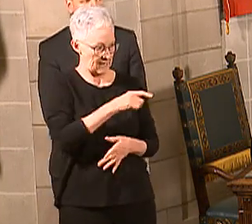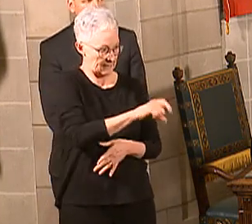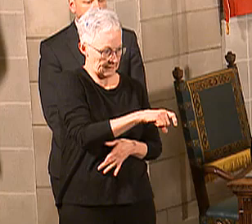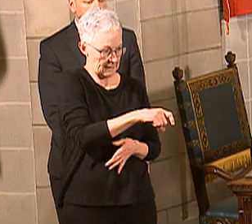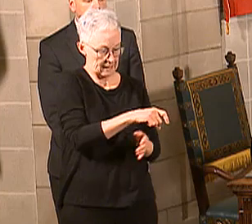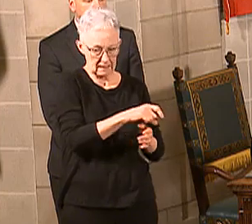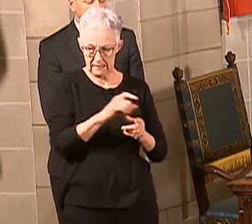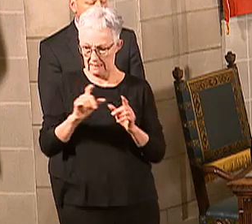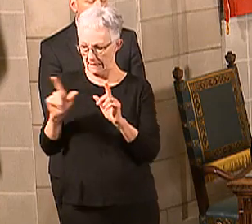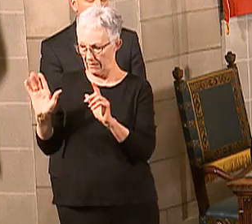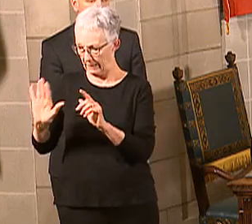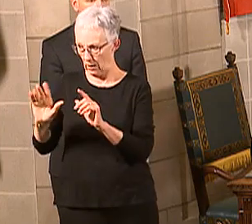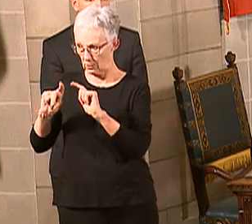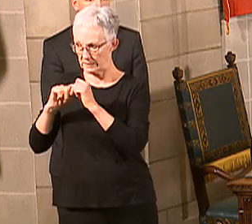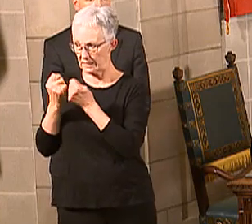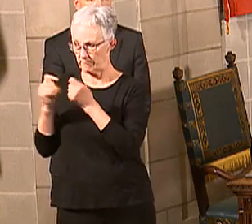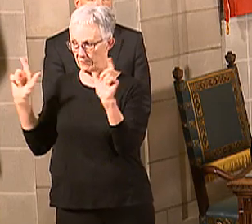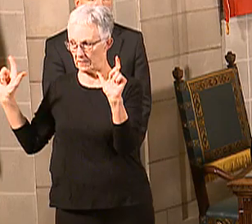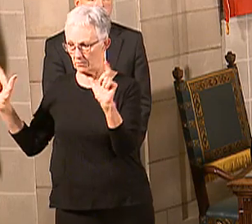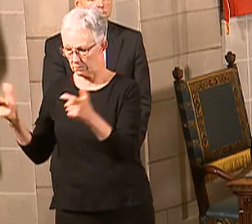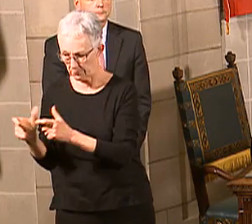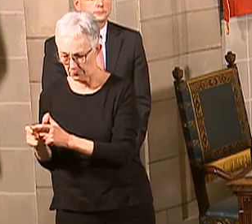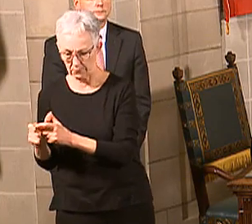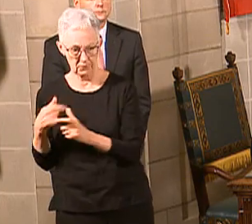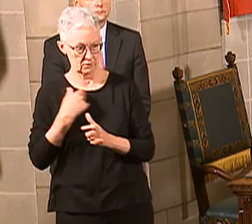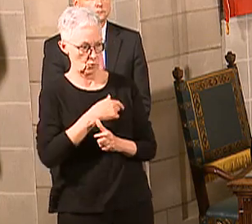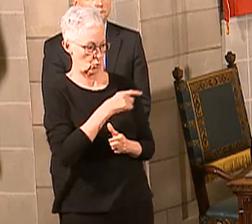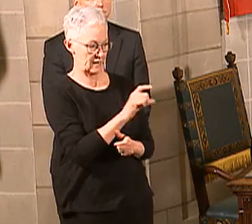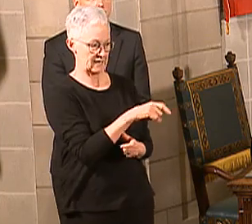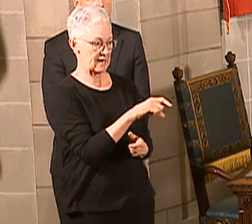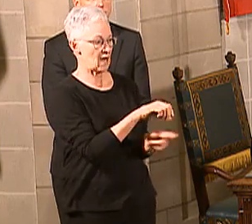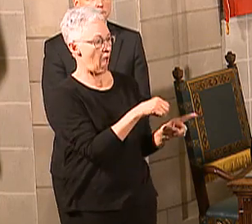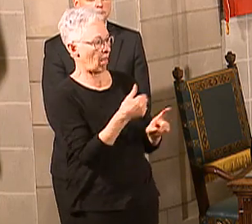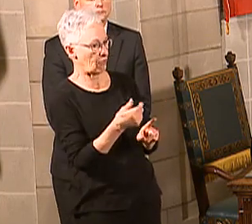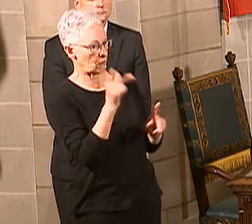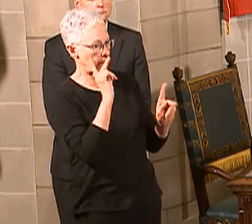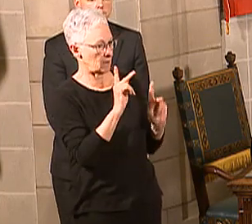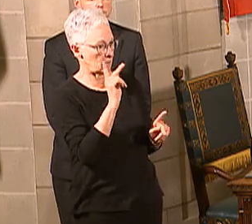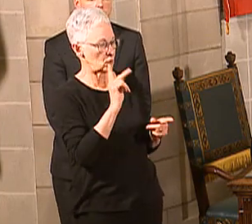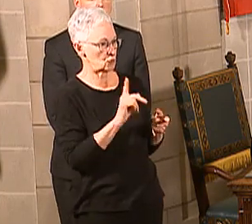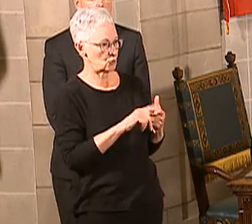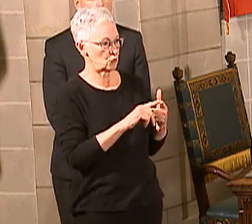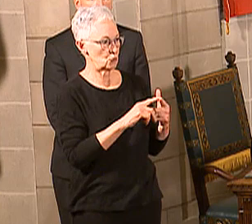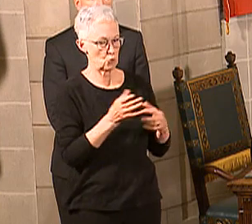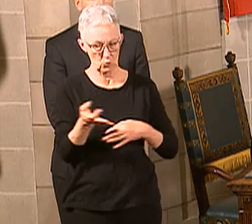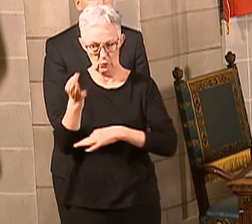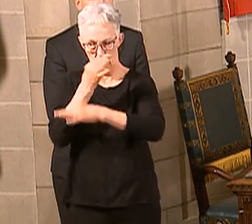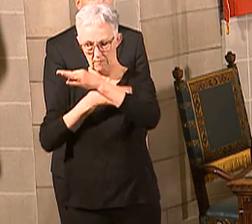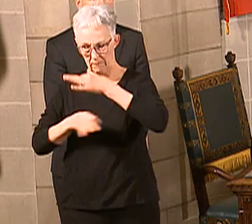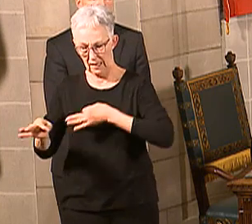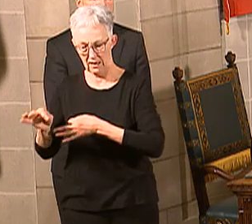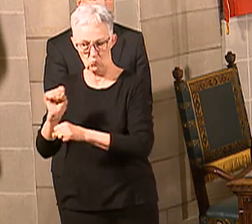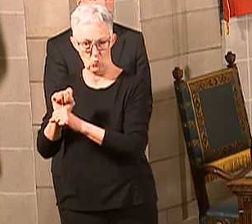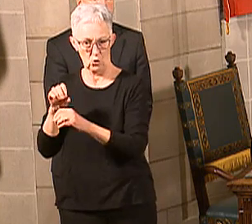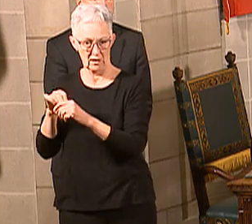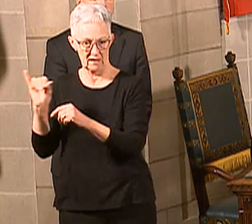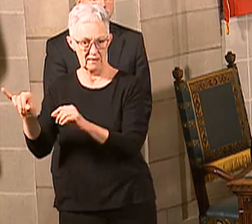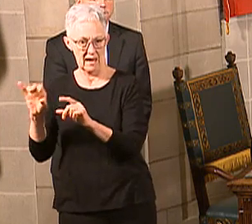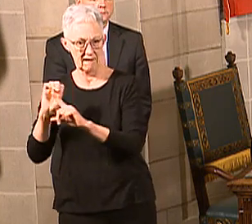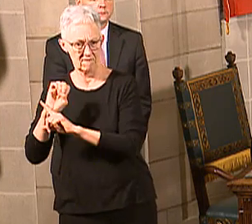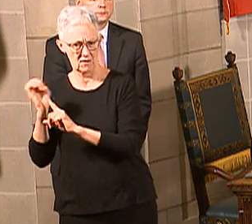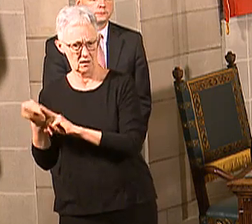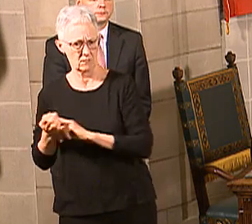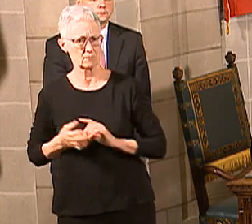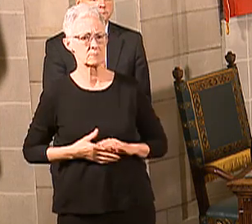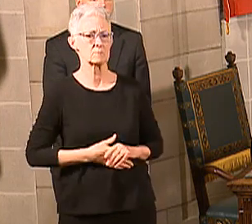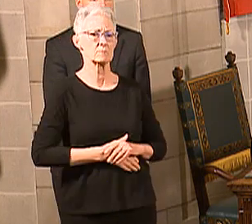team down, which creates even further exacerbates the issue of being short of team members. You mentioned four, but